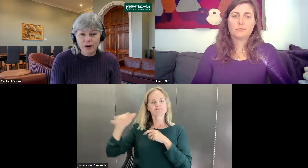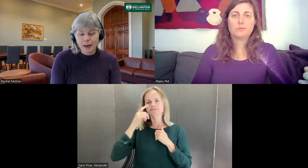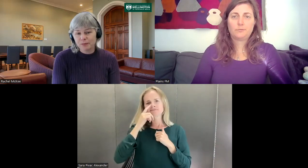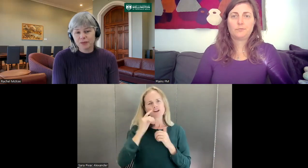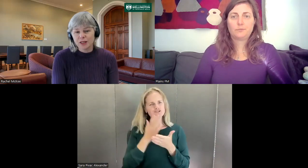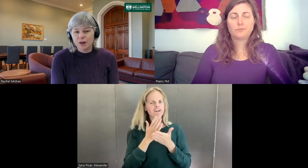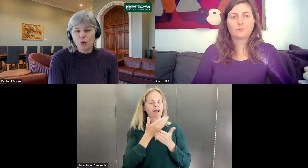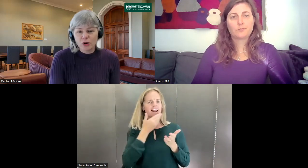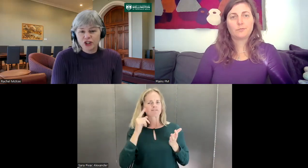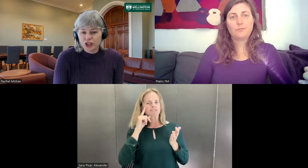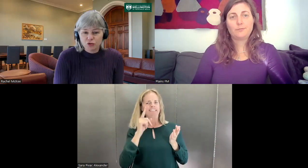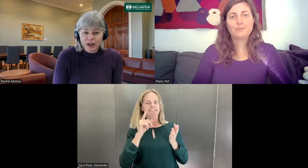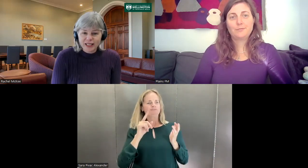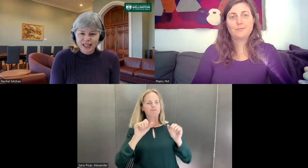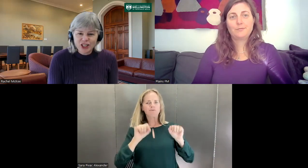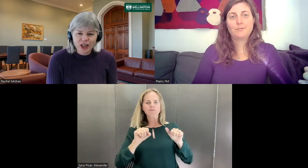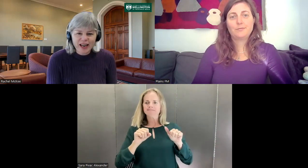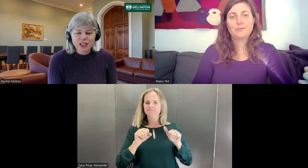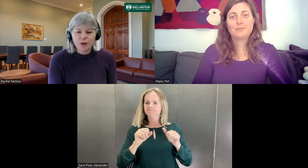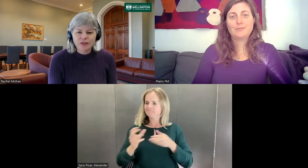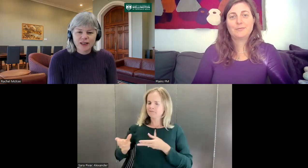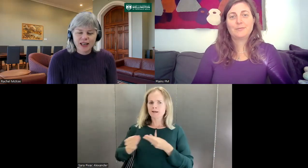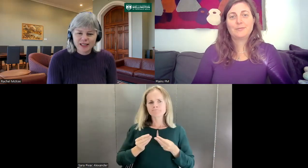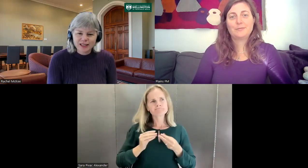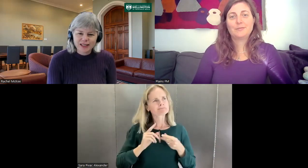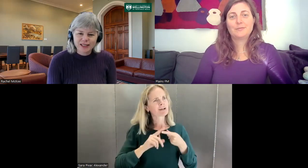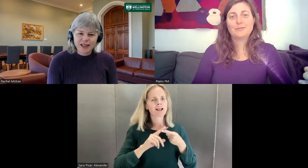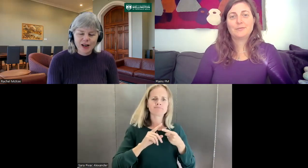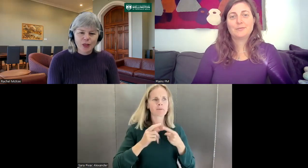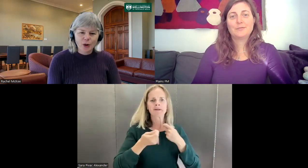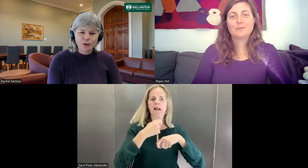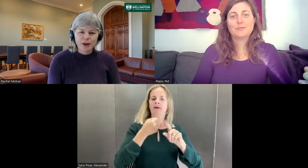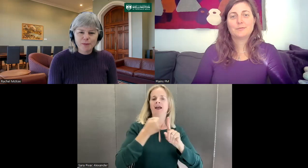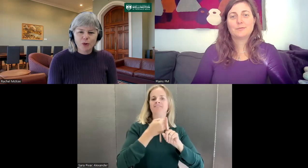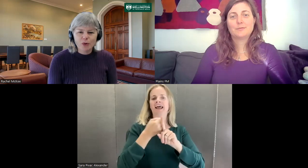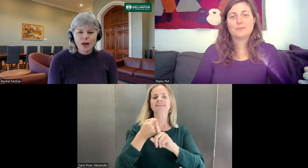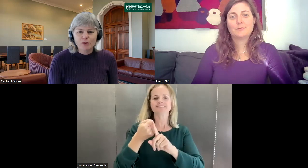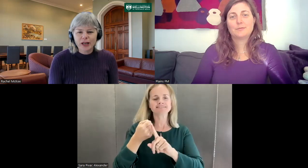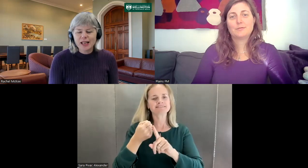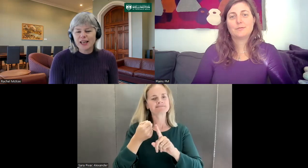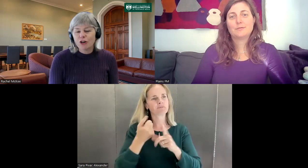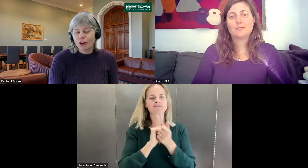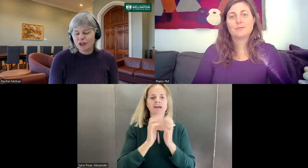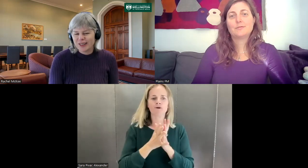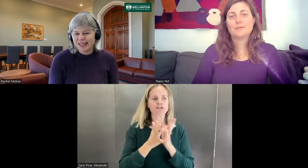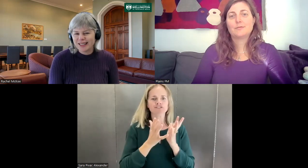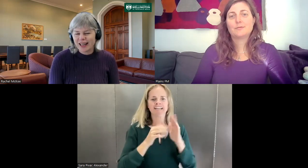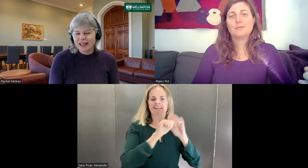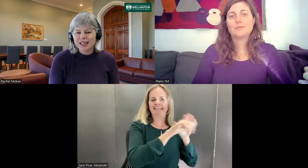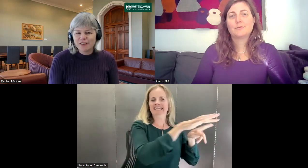or just regular teaching. And so it's fantastic to see those people bringing their knowledge of NZSL into their